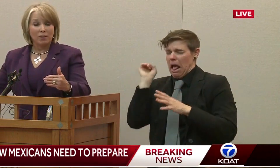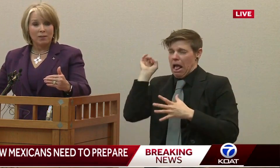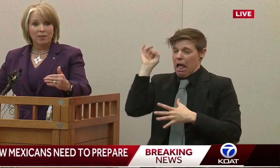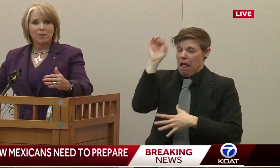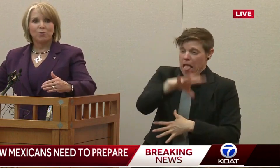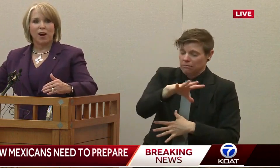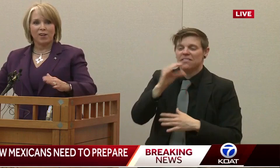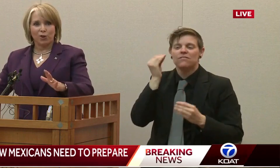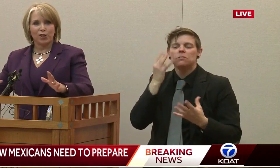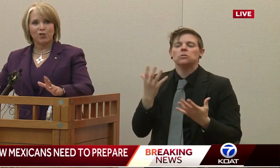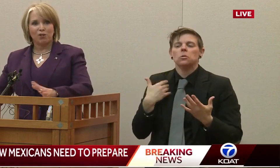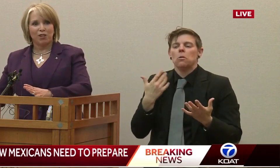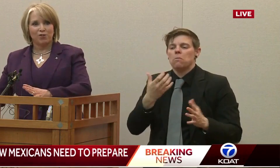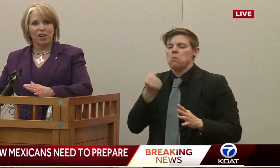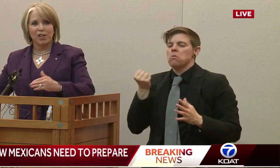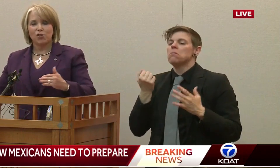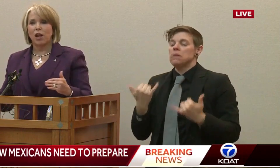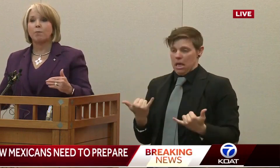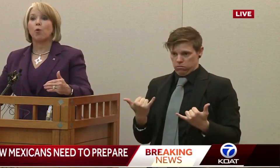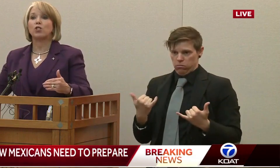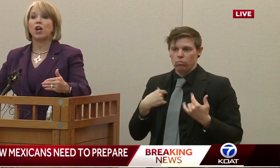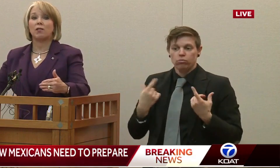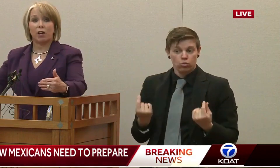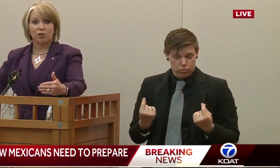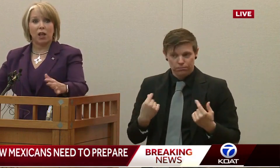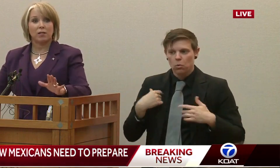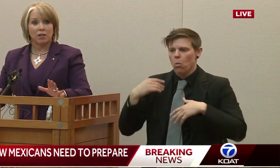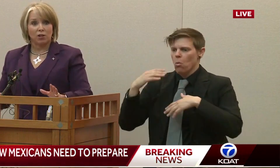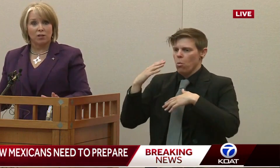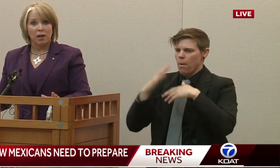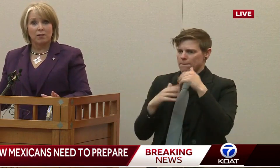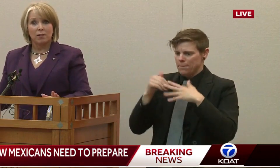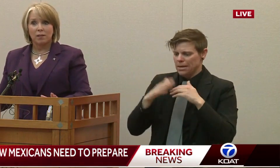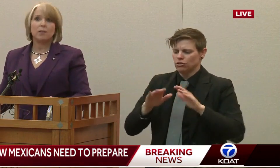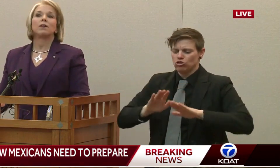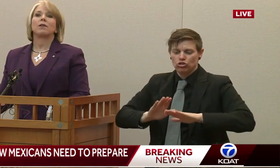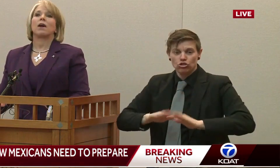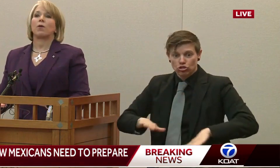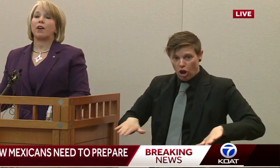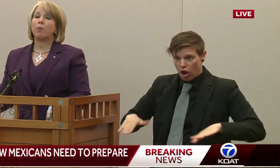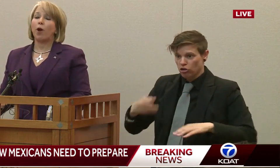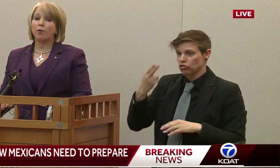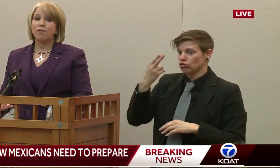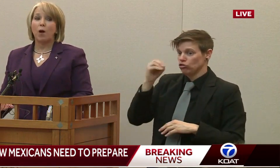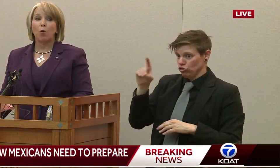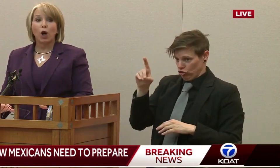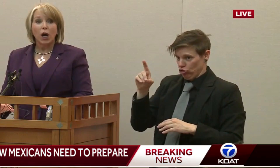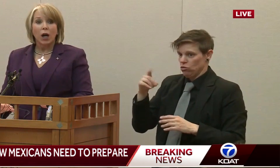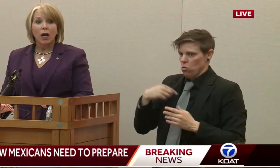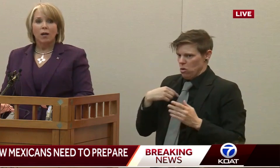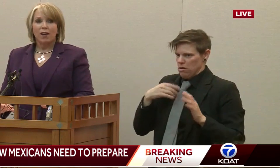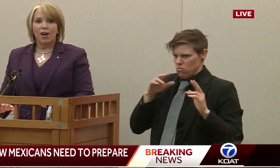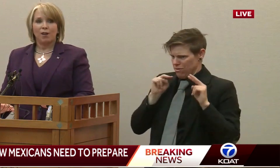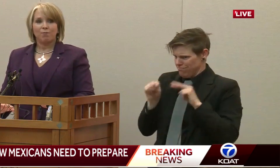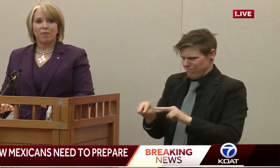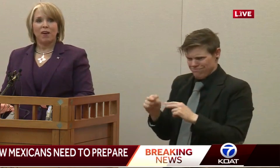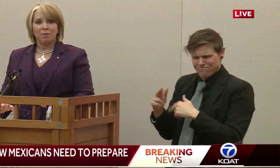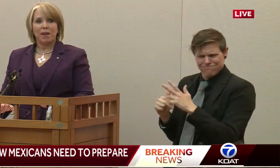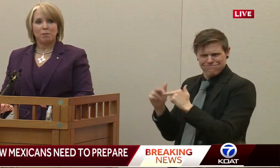building, right, early childhood education and more child care slots in our state. And we're very proud of that work.